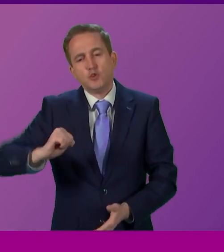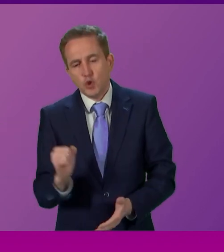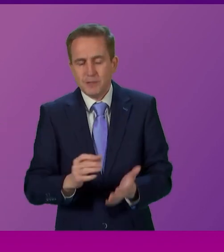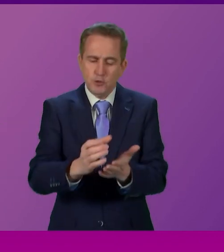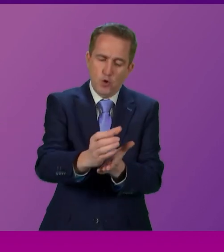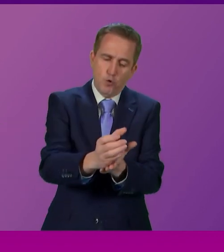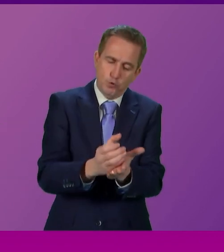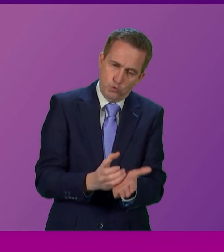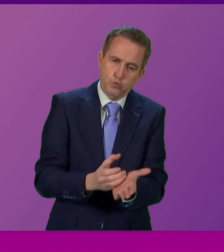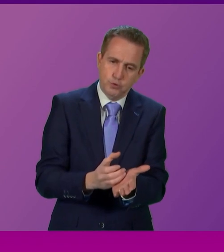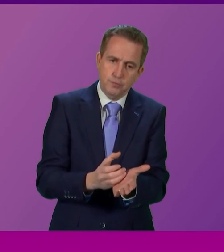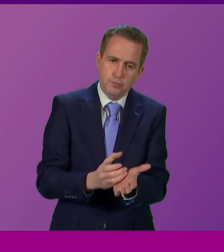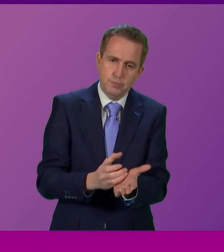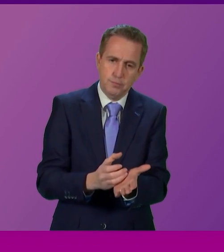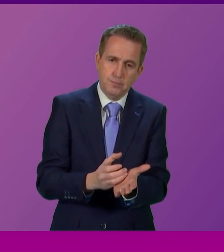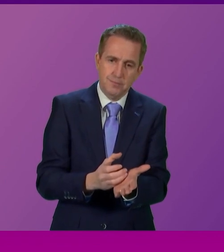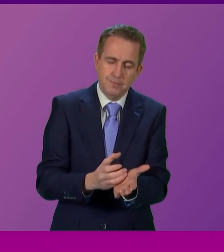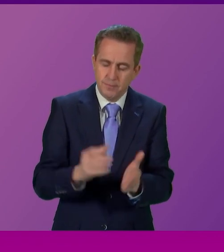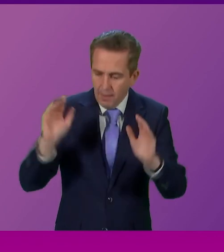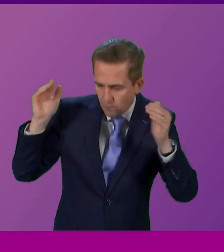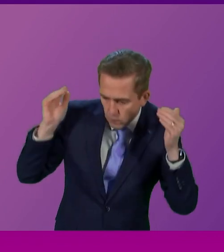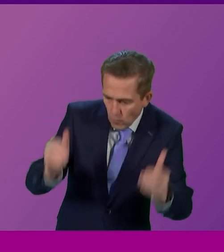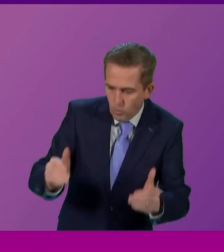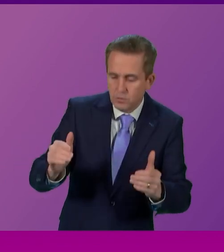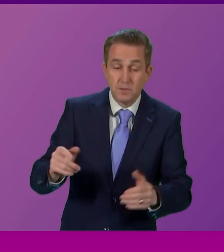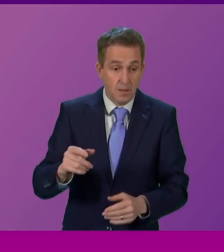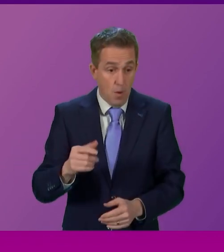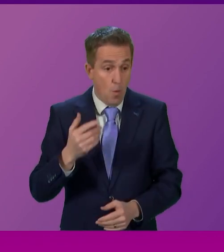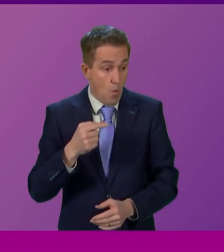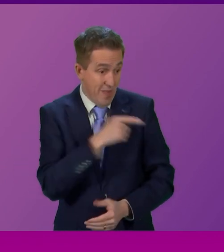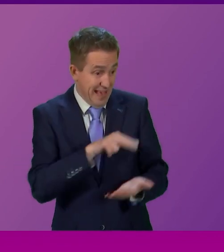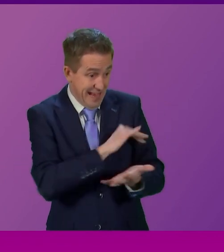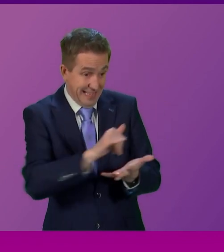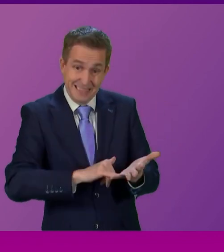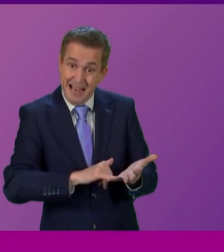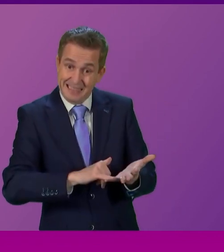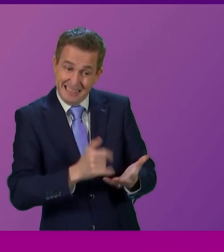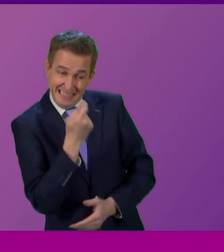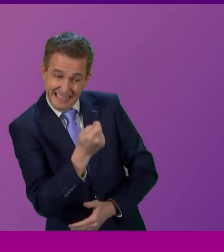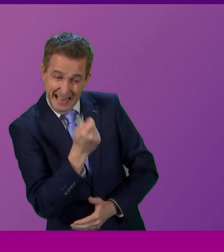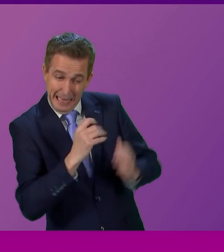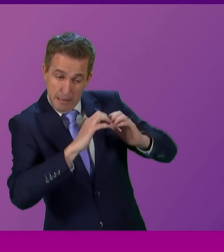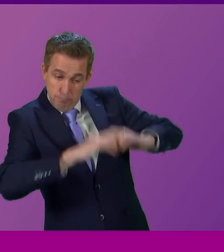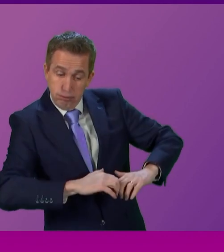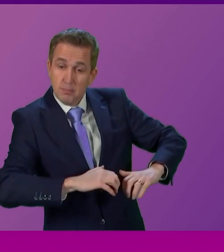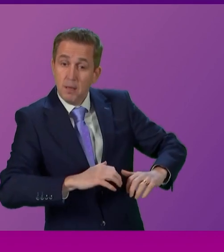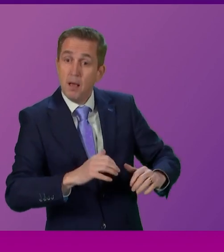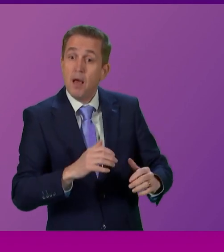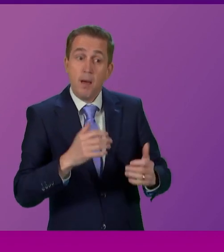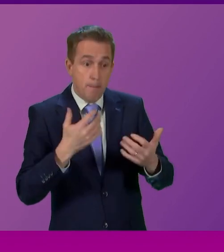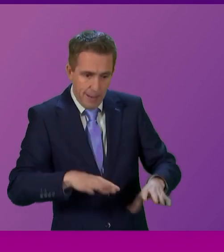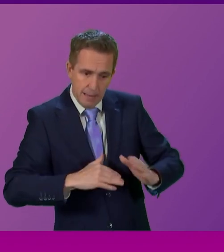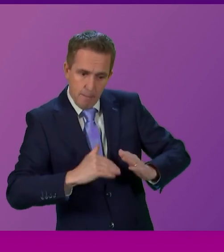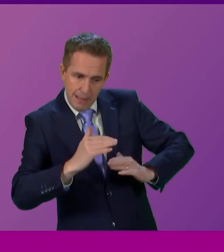All of this to distract from the reality of an NHS which has been pushed to the brink in Scotland 15 years in the